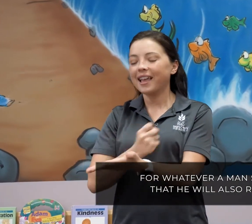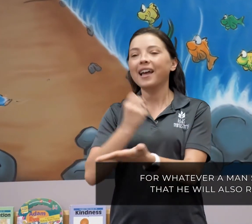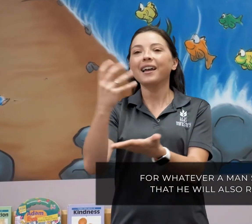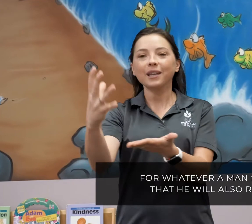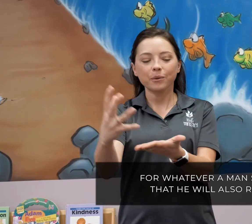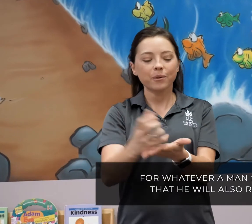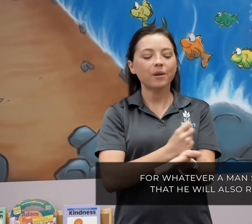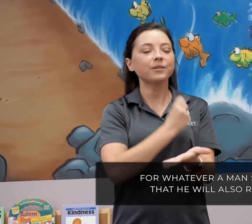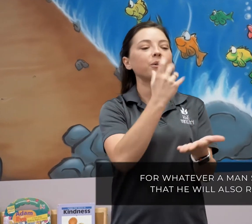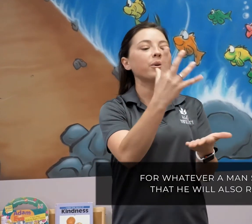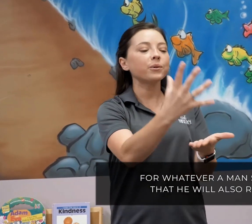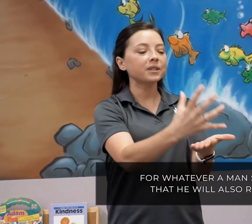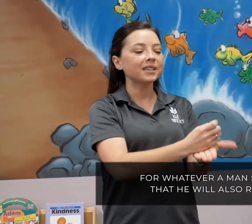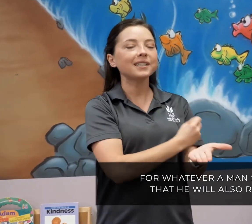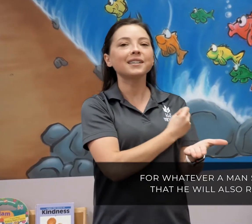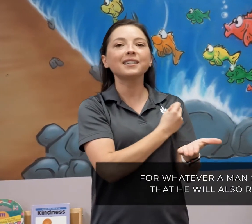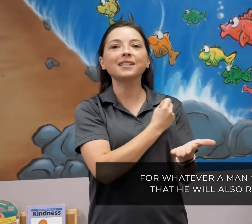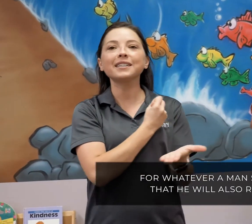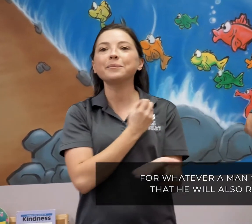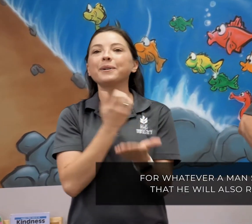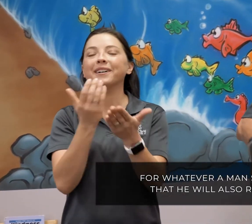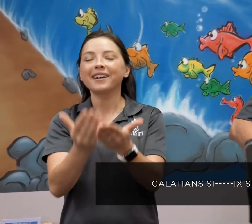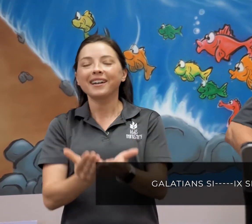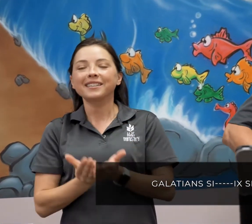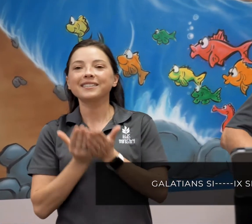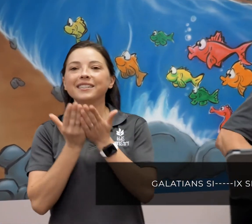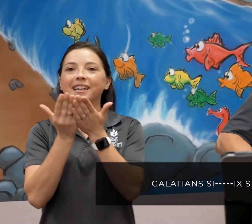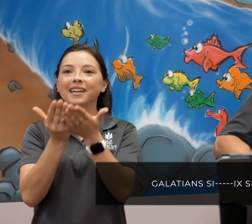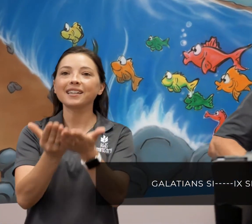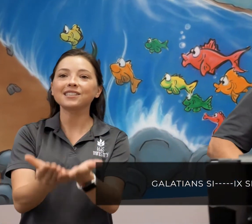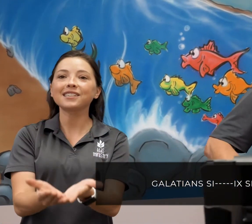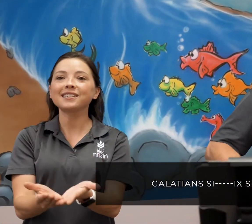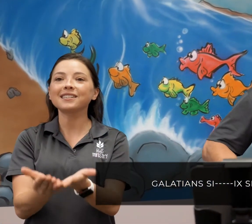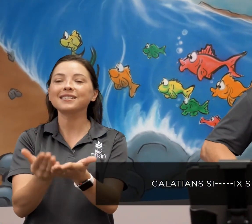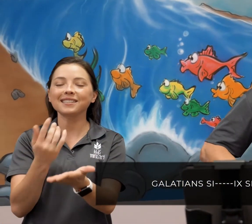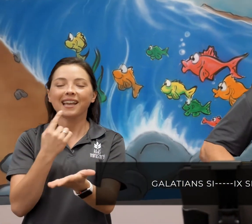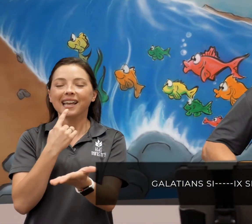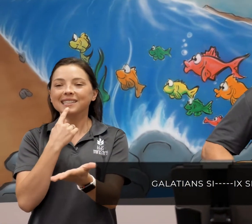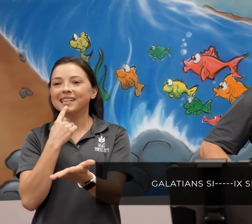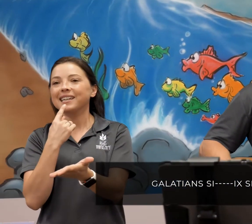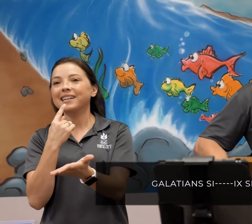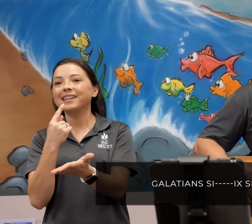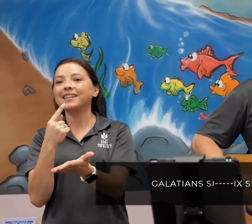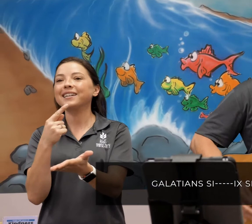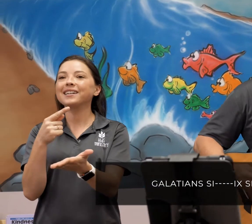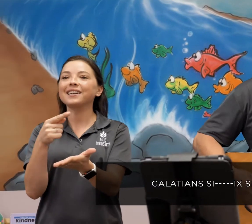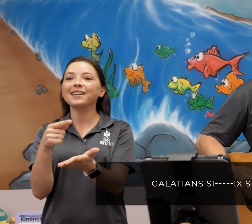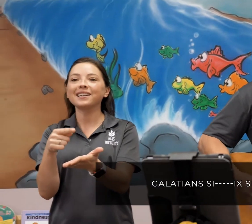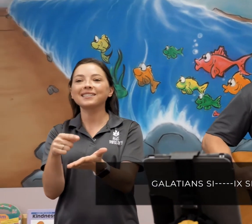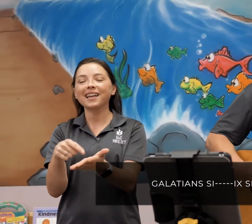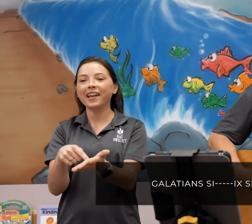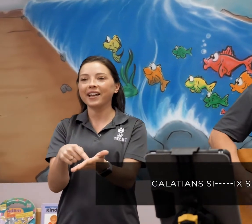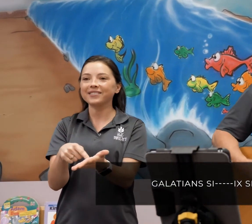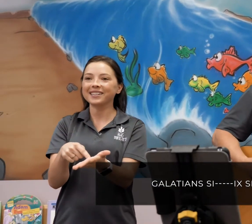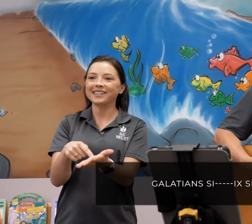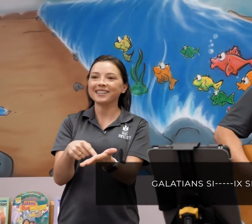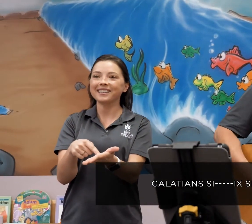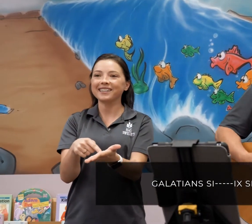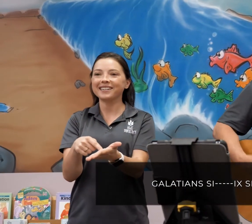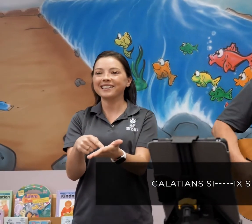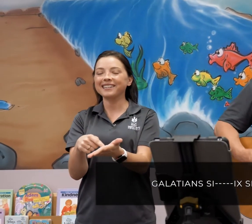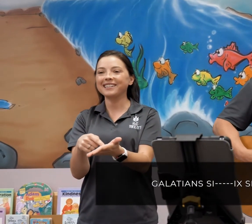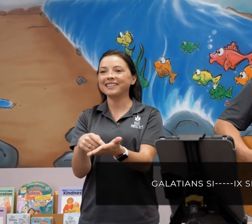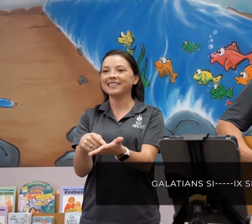that he will also reap, Galatians 6, 7.